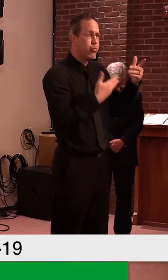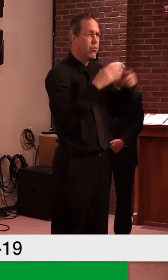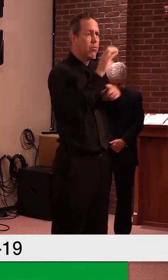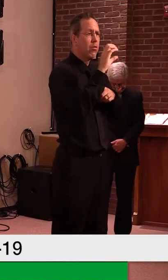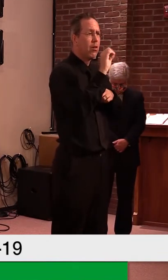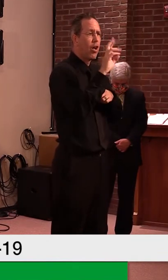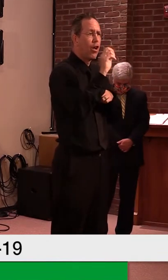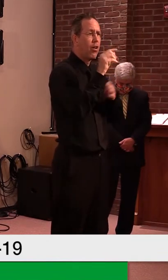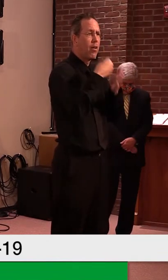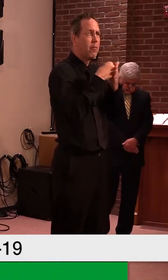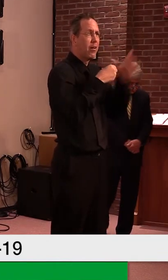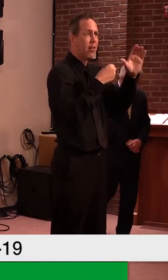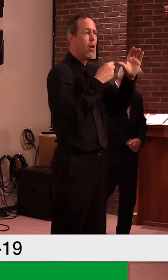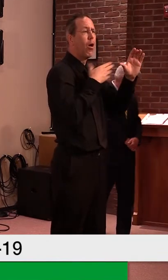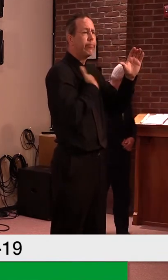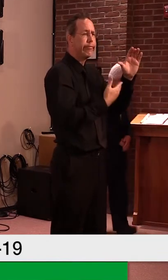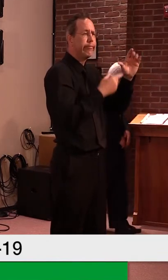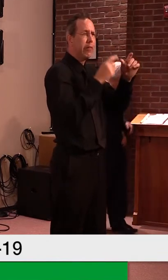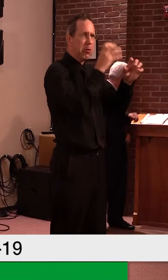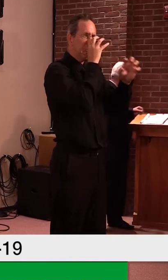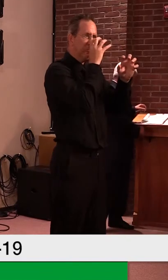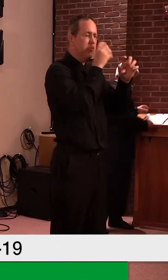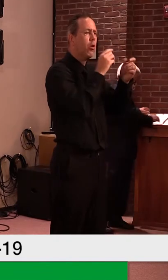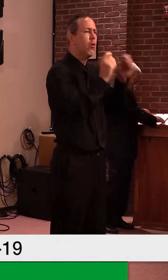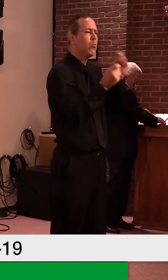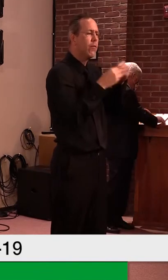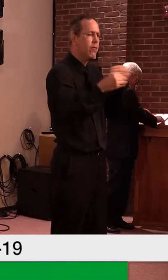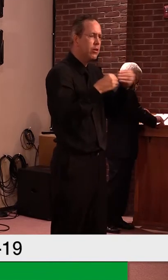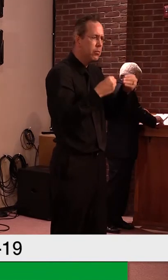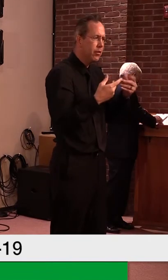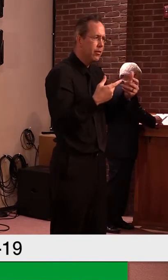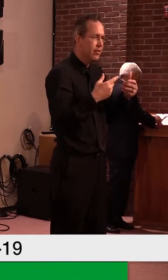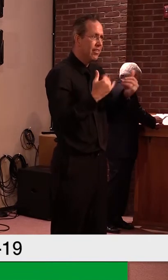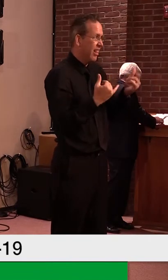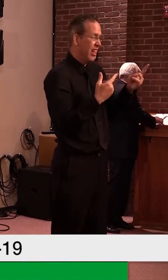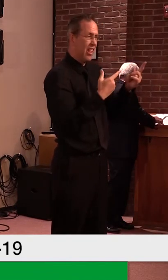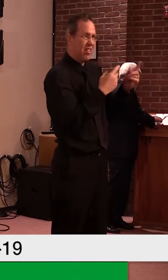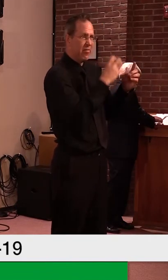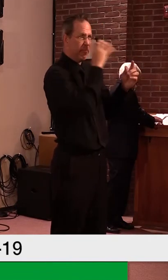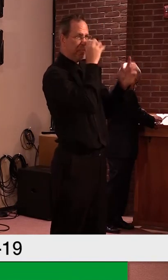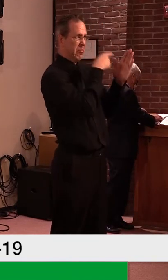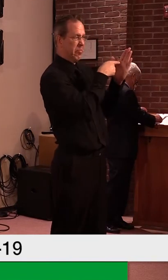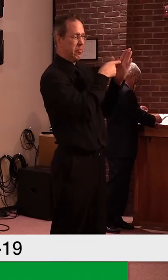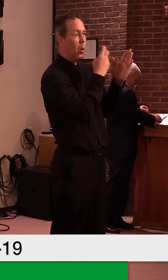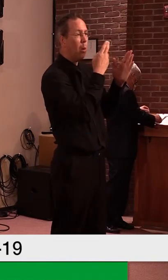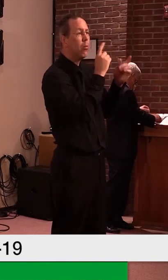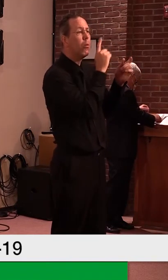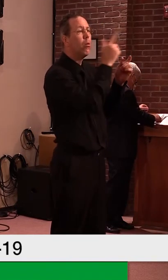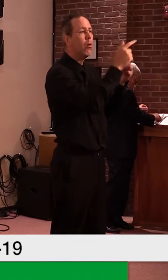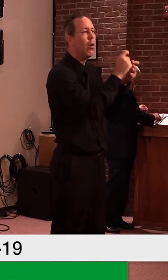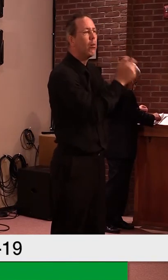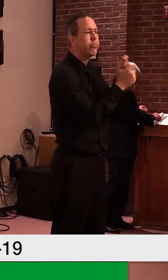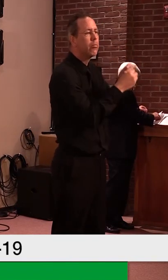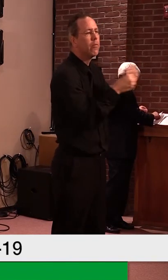not? Uh, right now, our hands are tied in, in a lot of different respects. Uh, but if they gave us some flexibility, uh, that may free, uh,